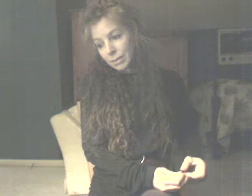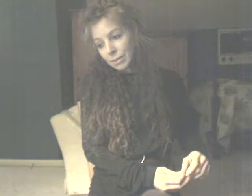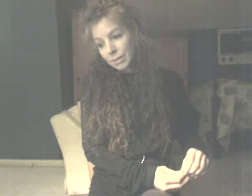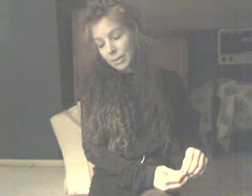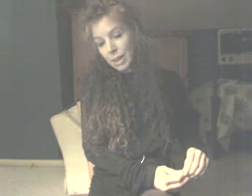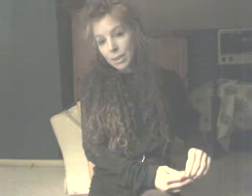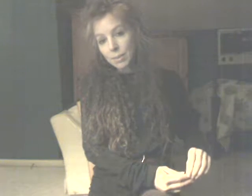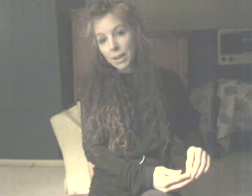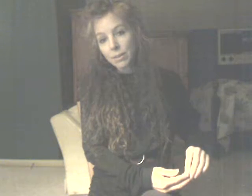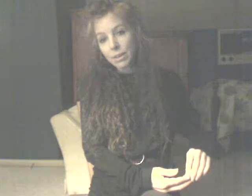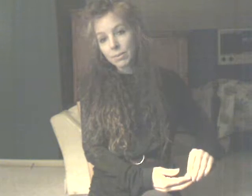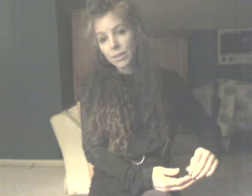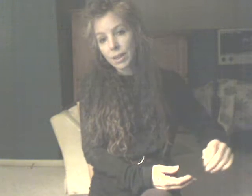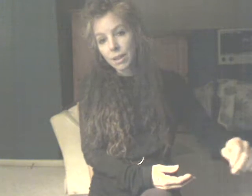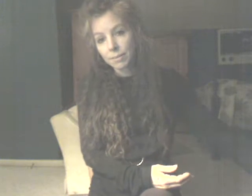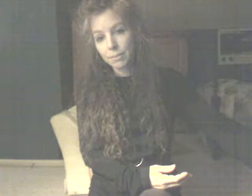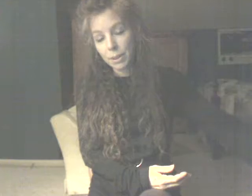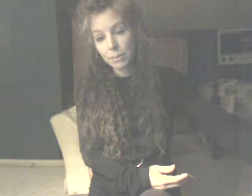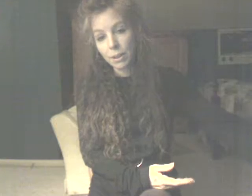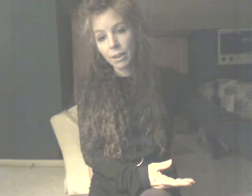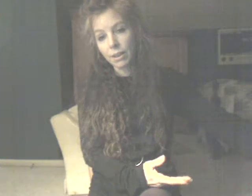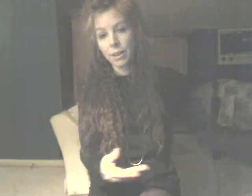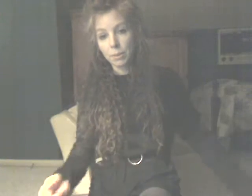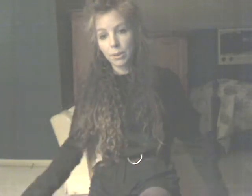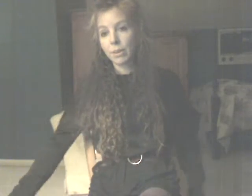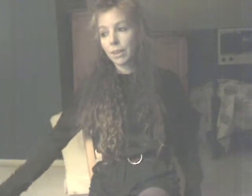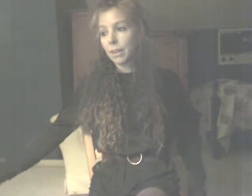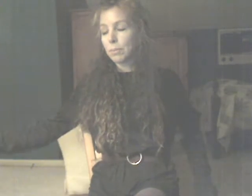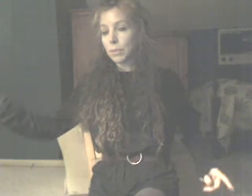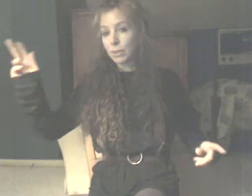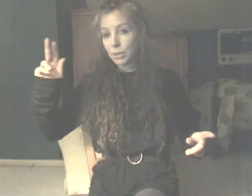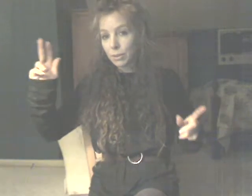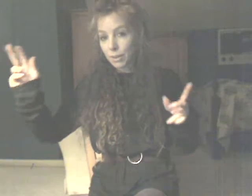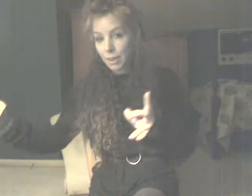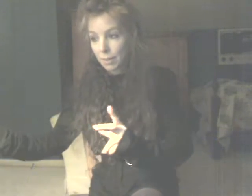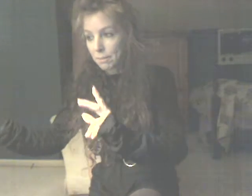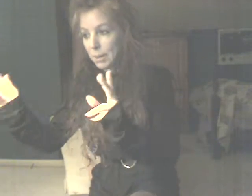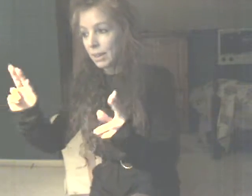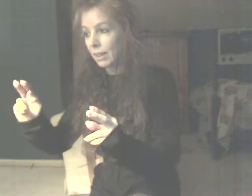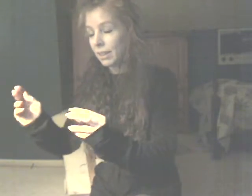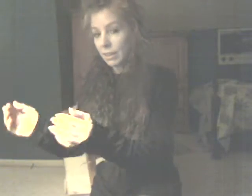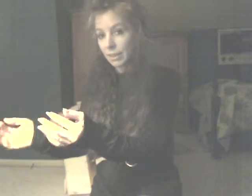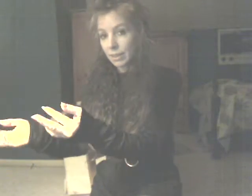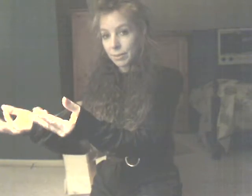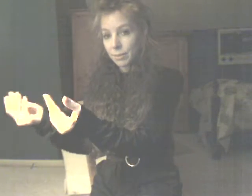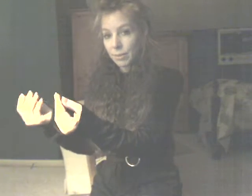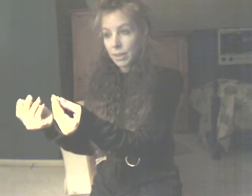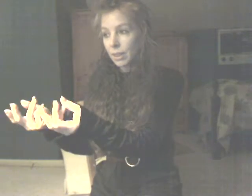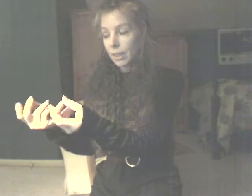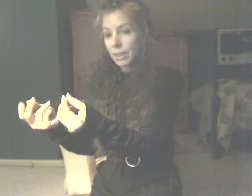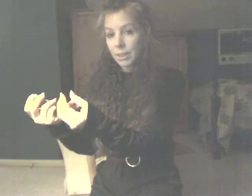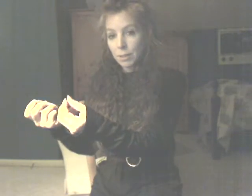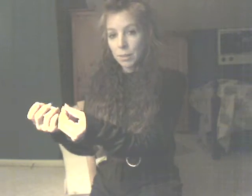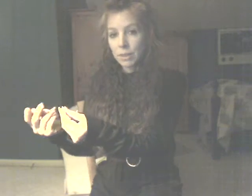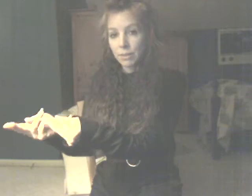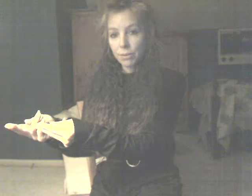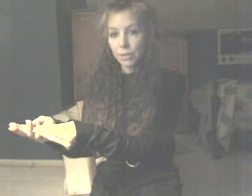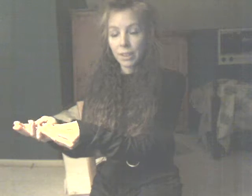How come some people are able to be the expressant free,